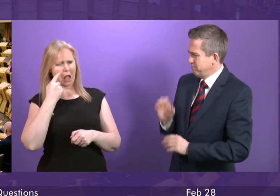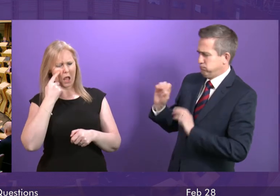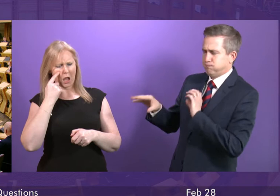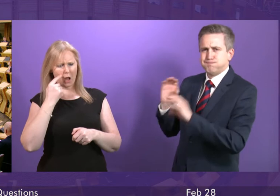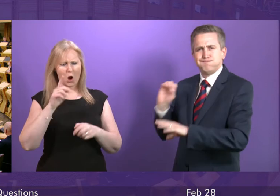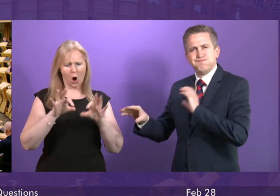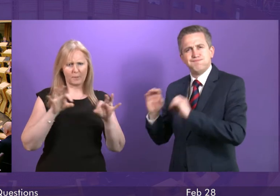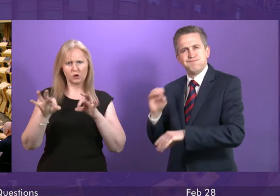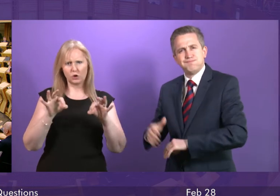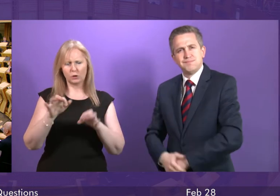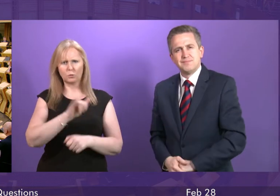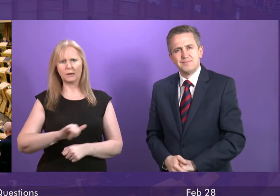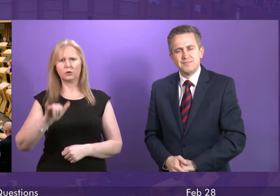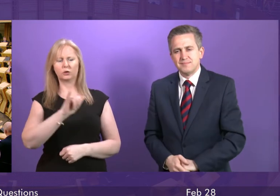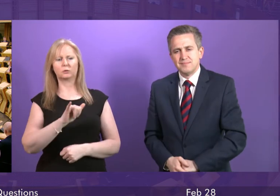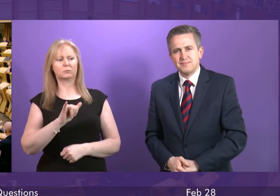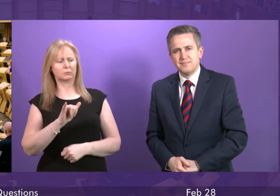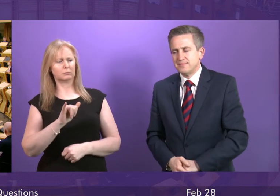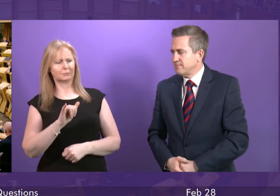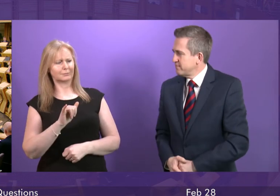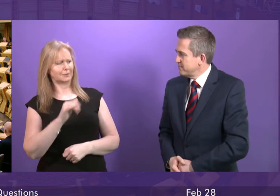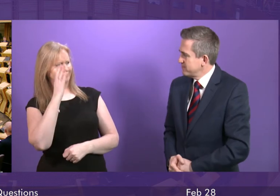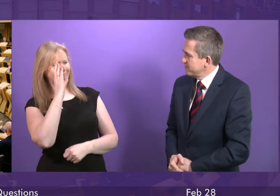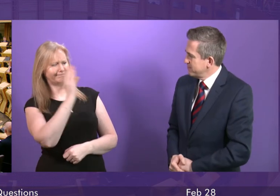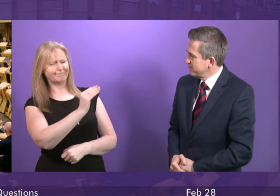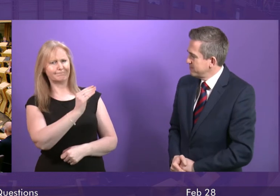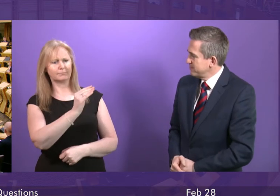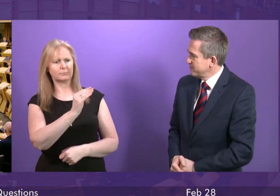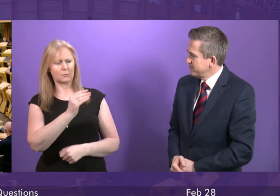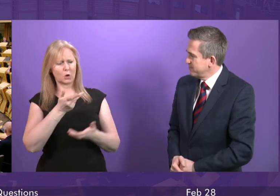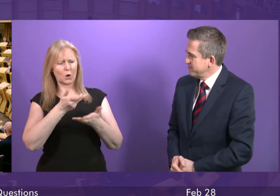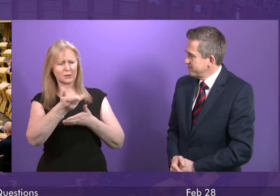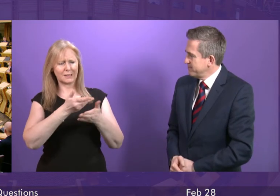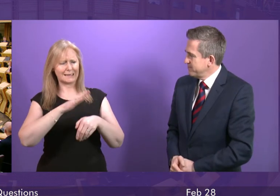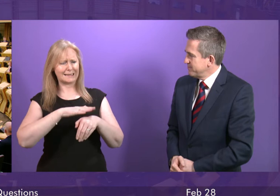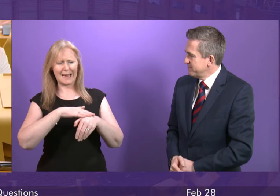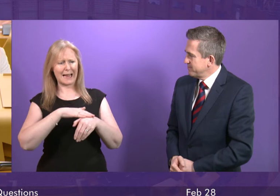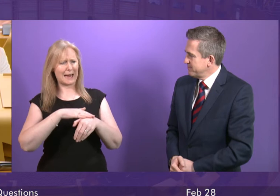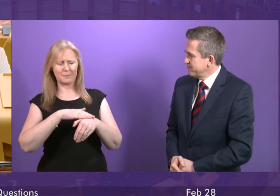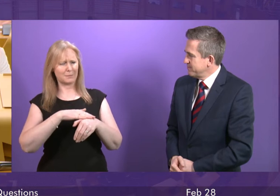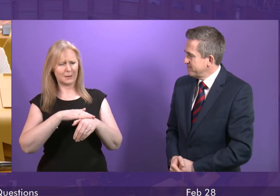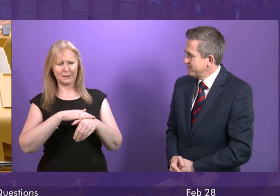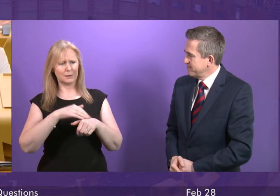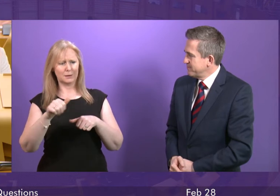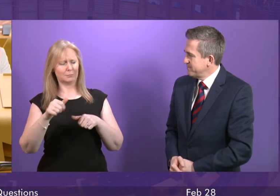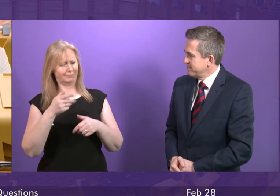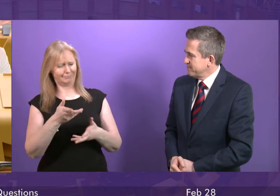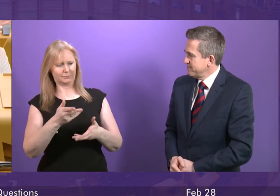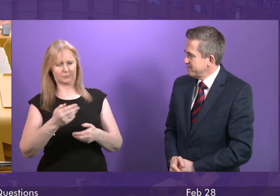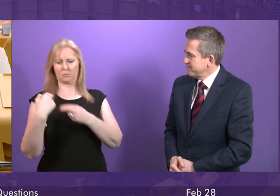options. But I say to Richard Leonard, in all seriousness, the consultation timescale is not within my gift. It's not me that has said